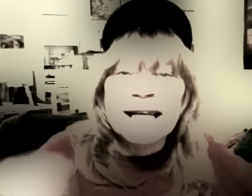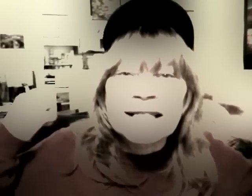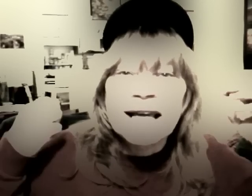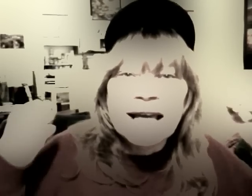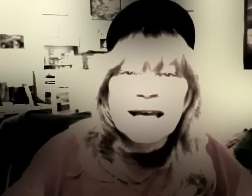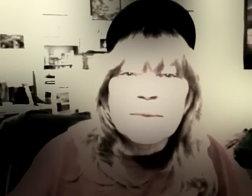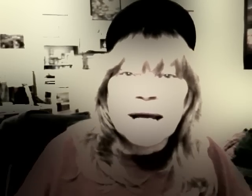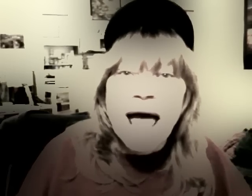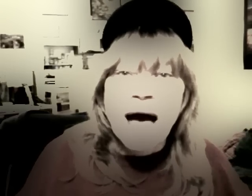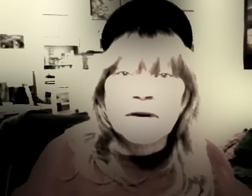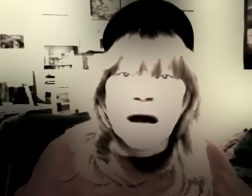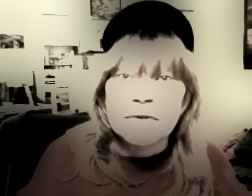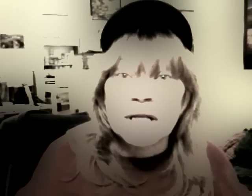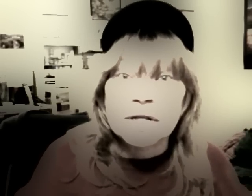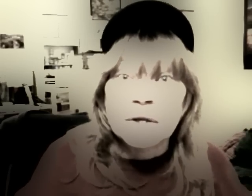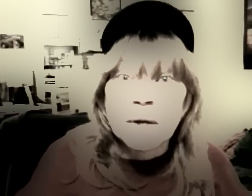It's intimate. Have a conversation. Okay?